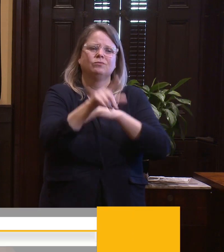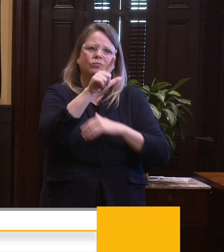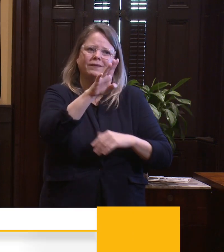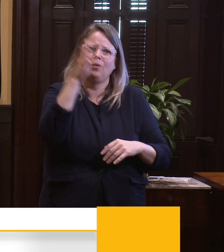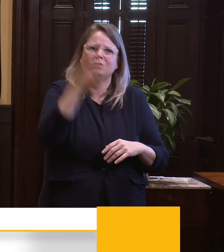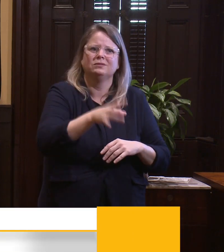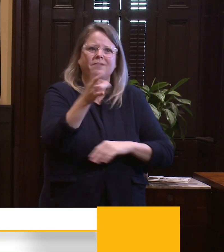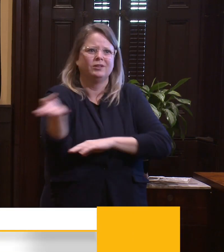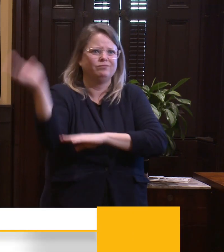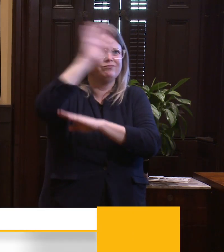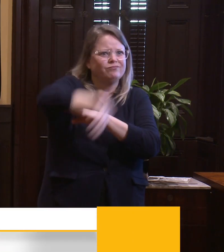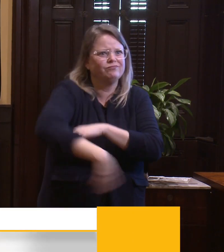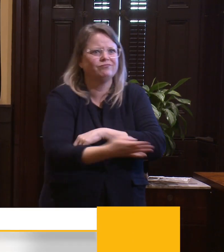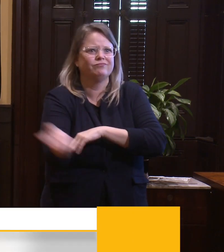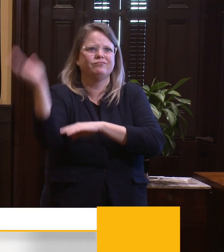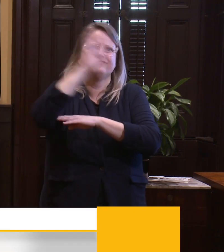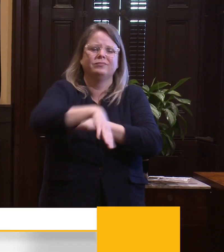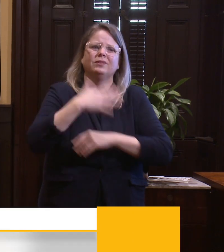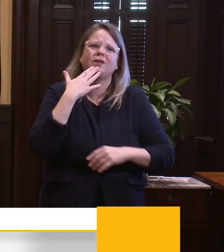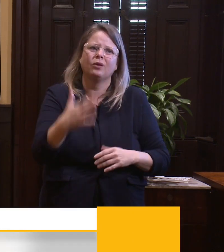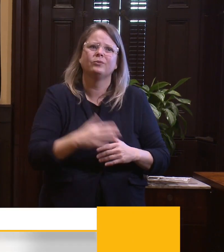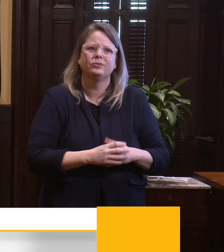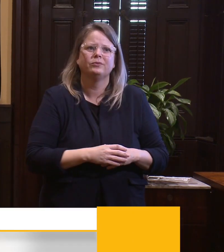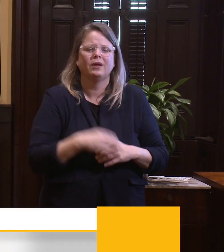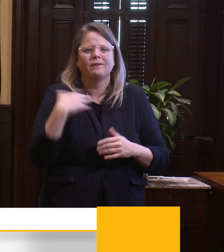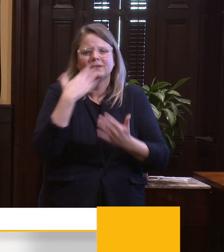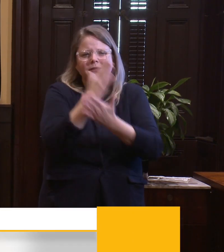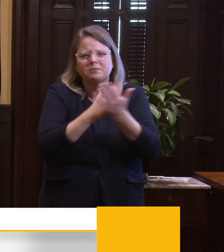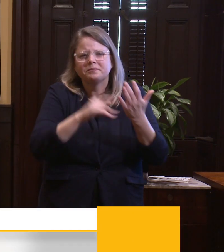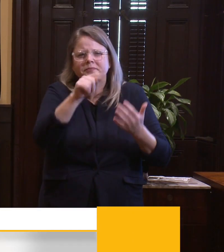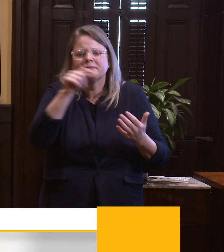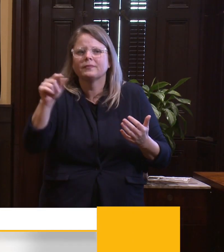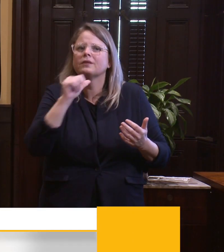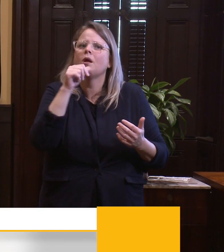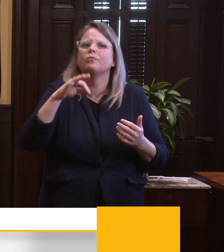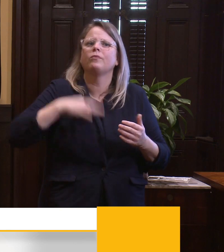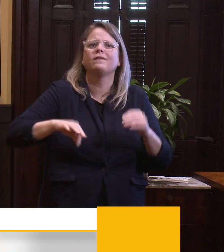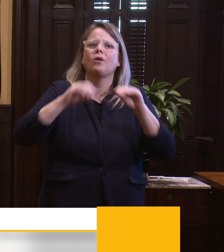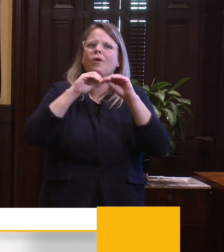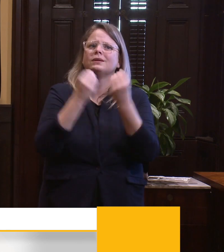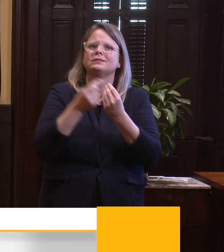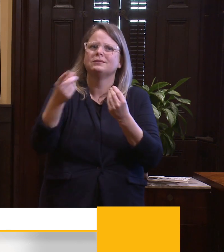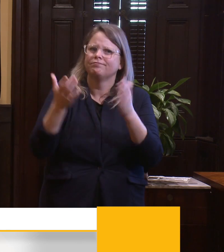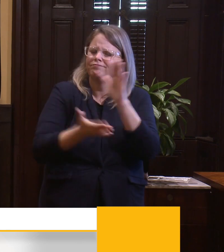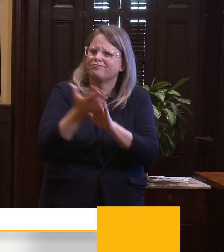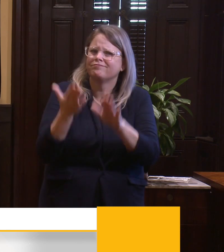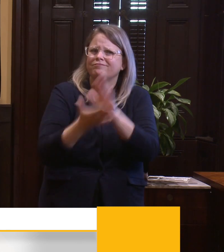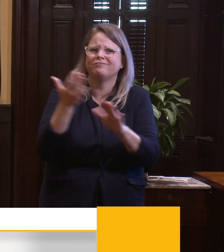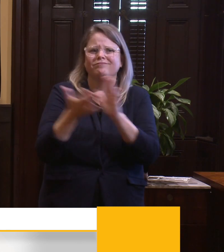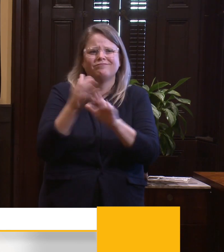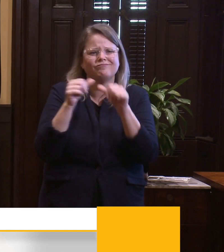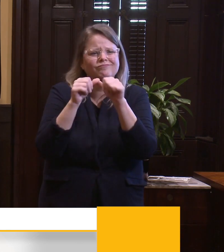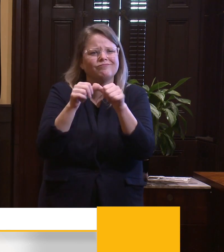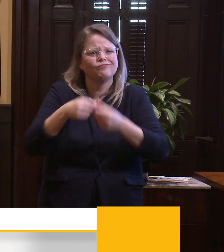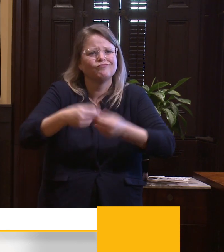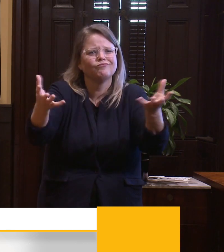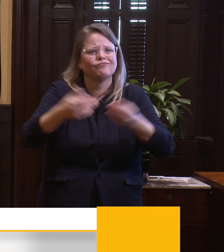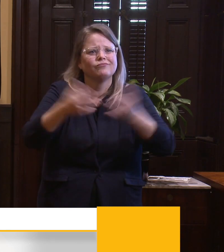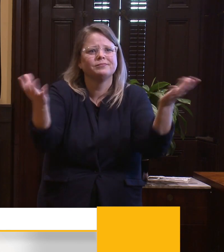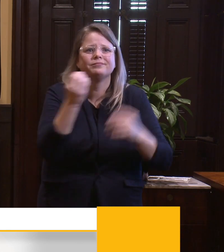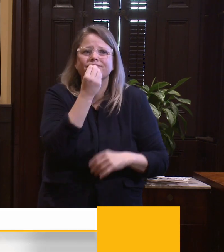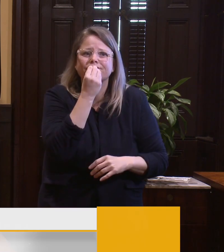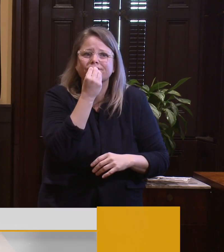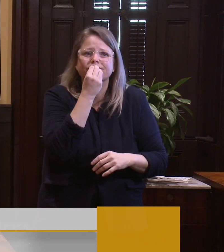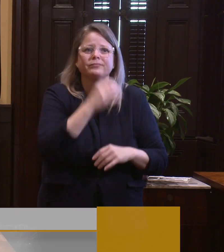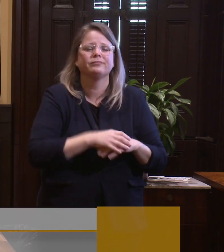have several non-profit partners who continue to operate daily meal programs. And our outreach teams, again, non-profits, along